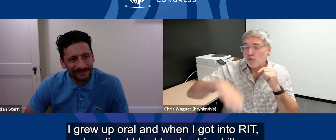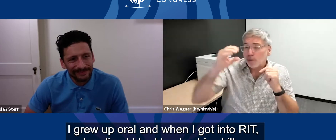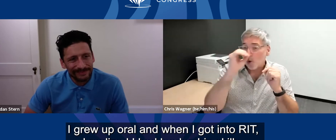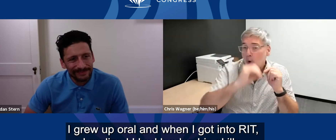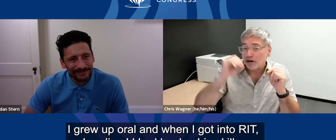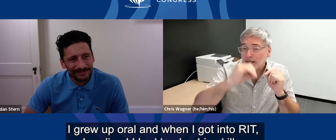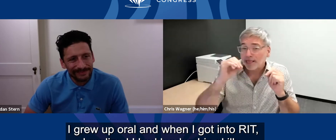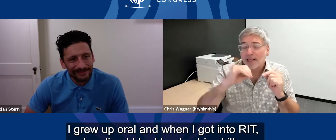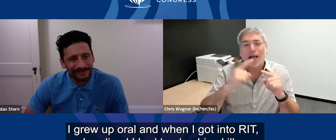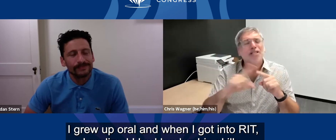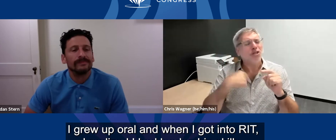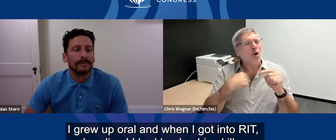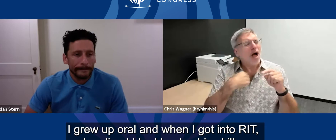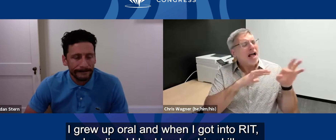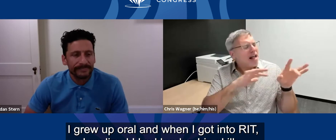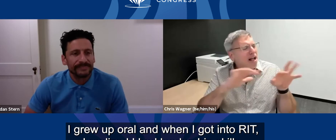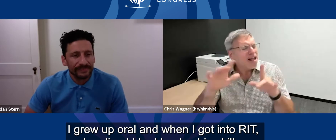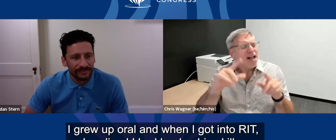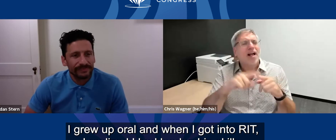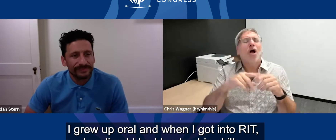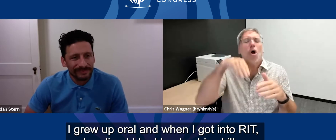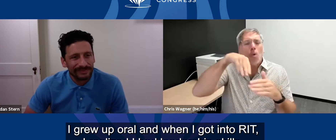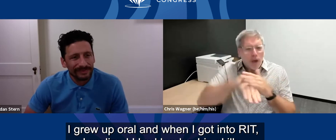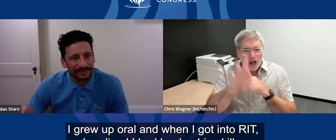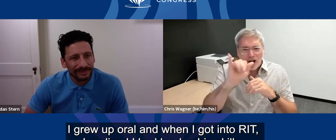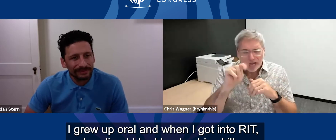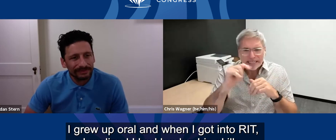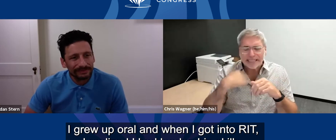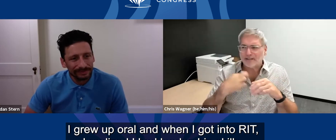and when I got into RIT, I realized I had leadership skills.